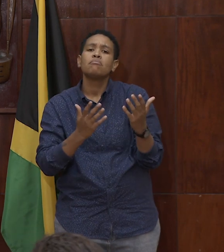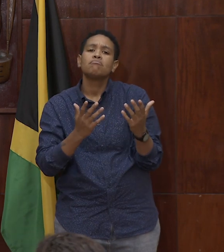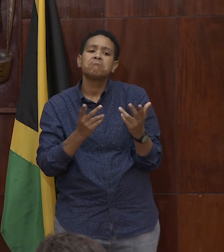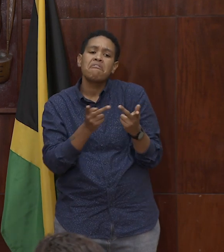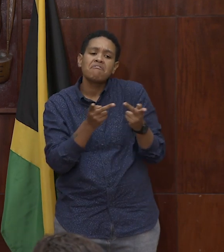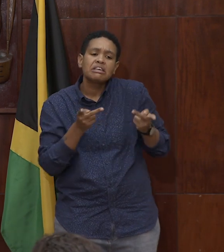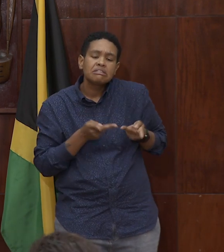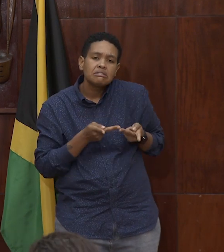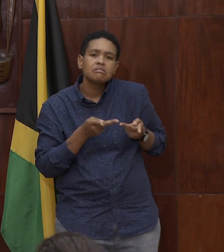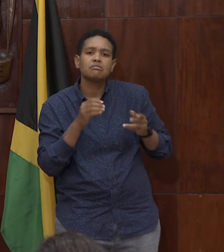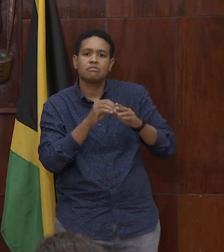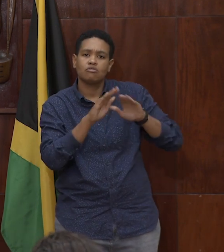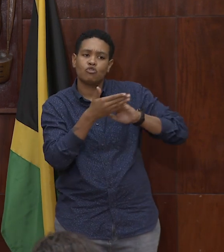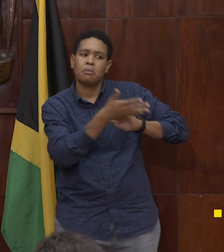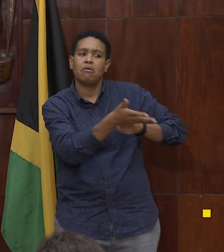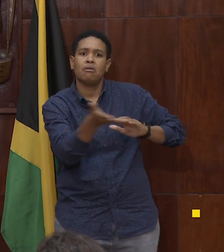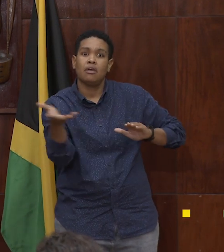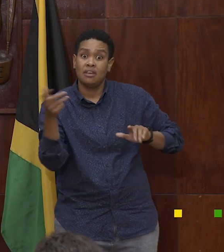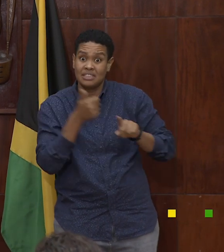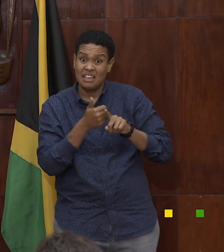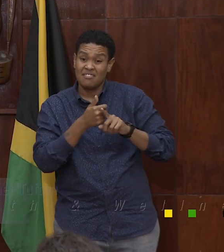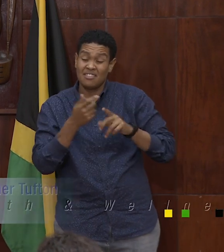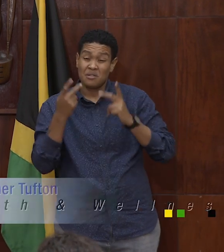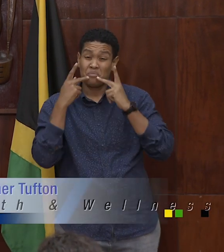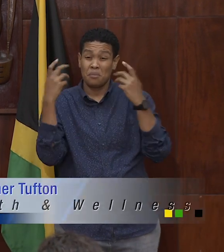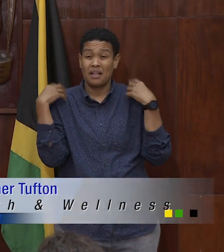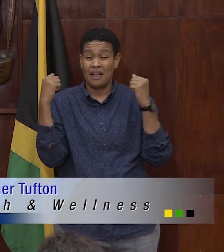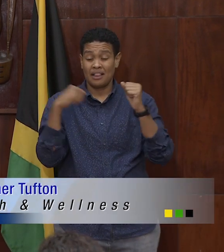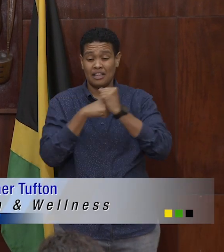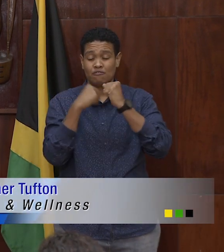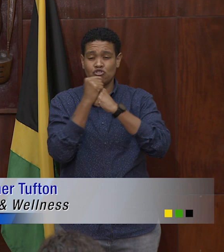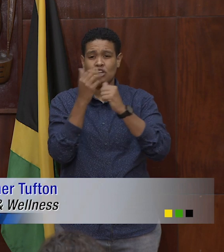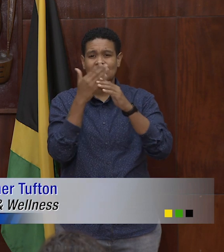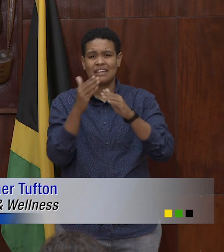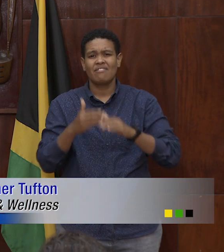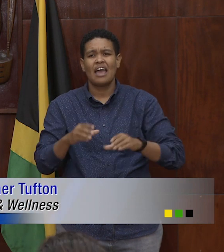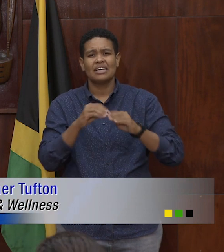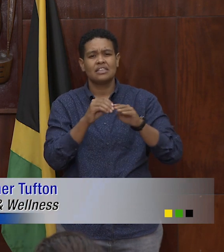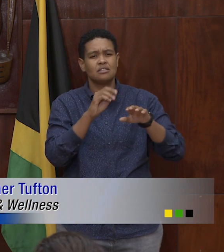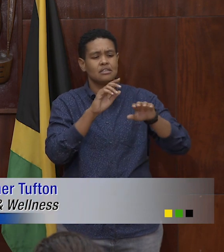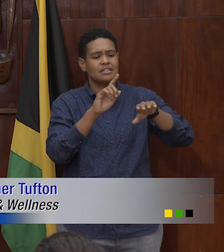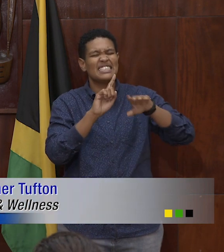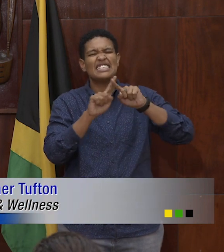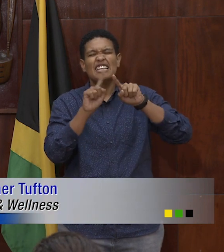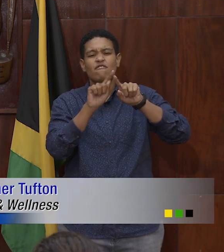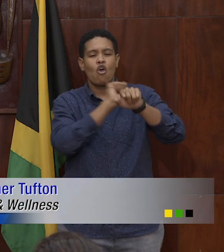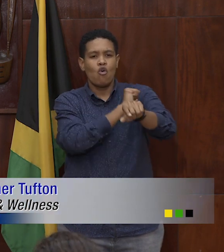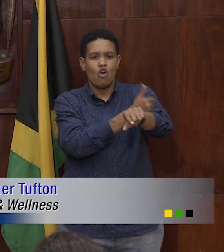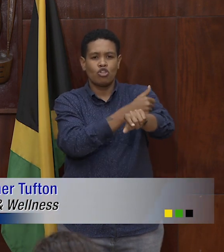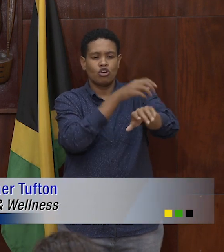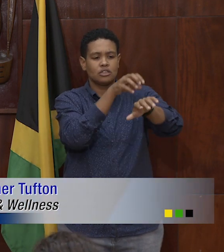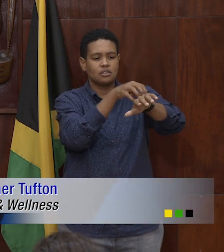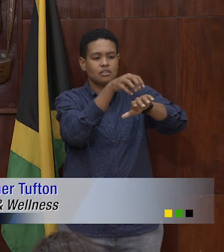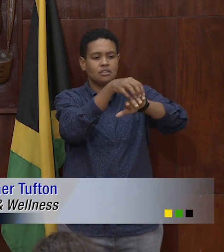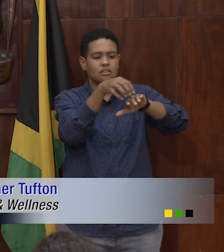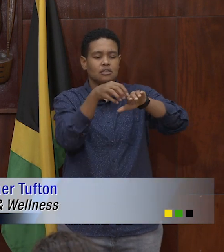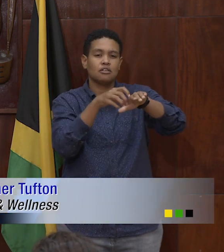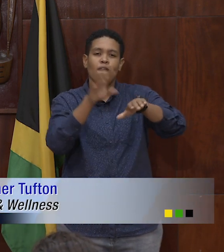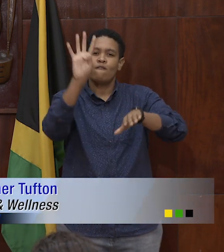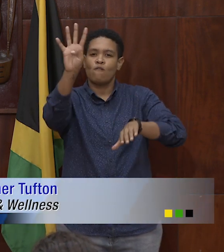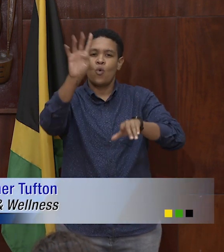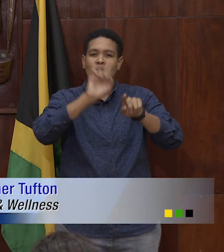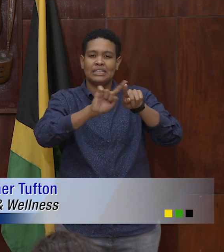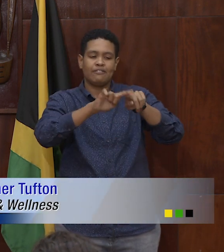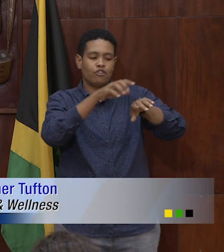around the country. The public health infrastructure is divided into regional health authorities. There are four such regions and